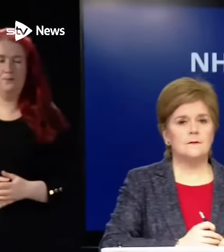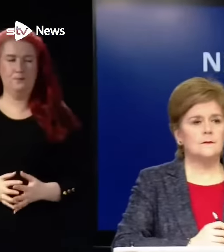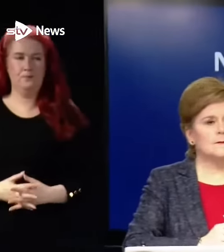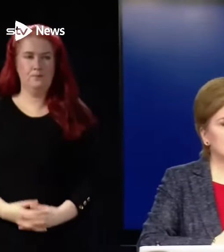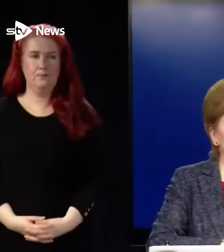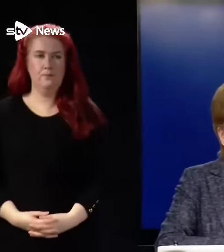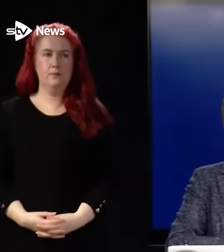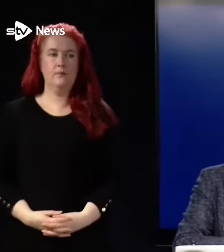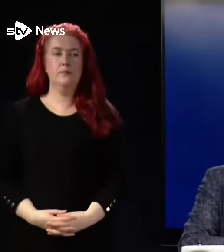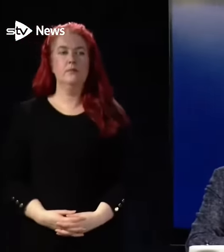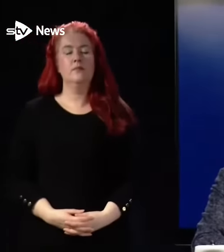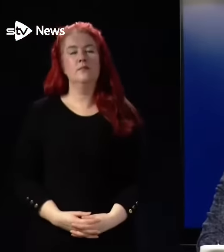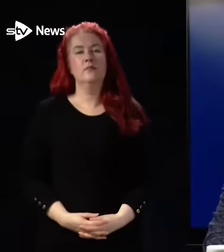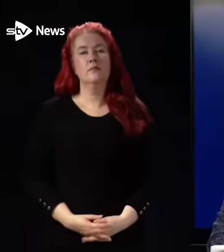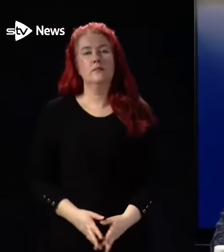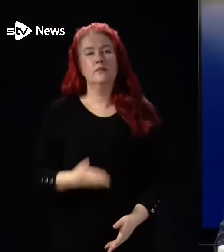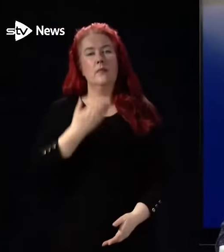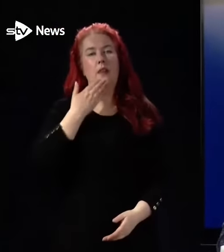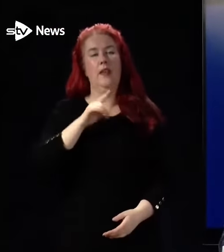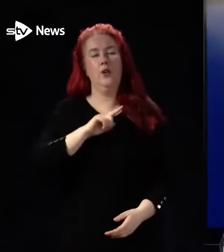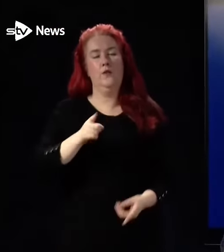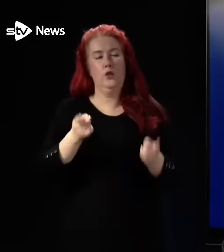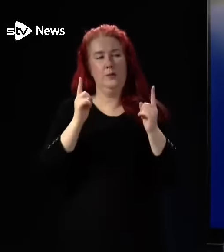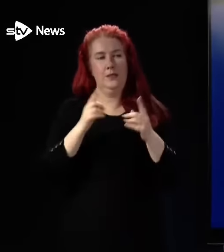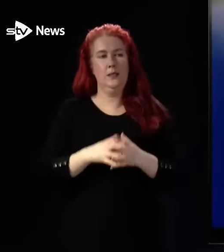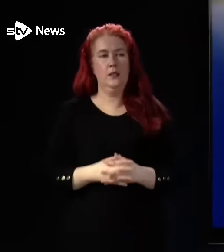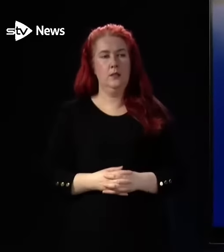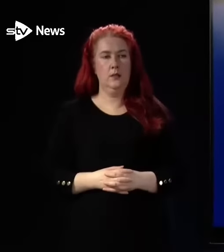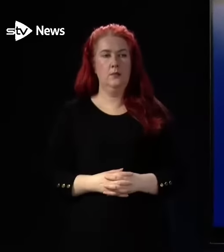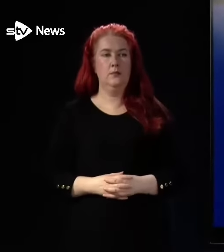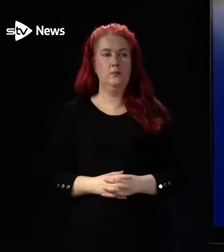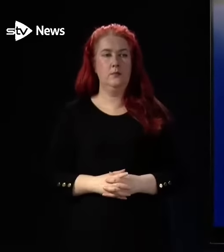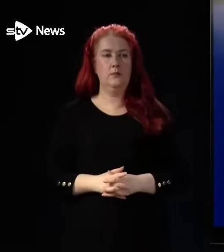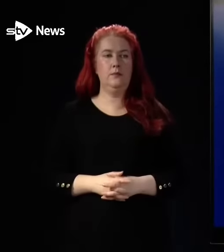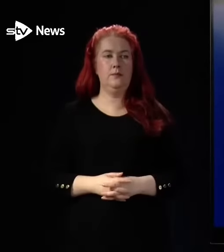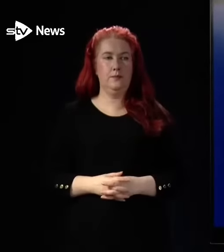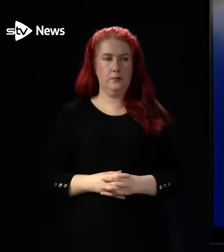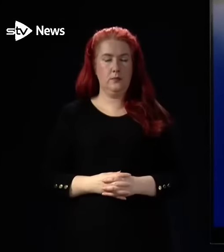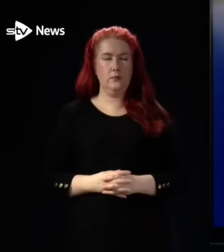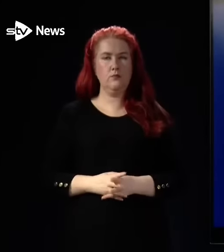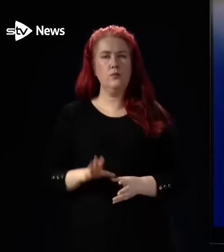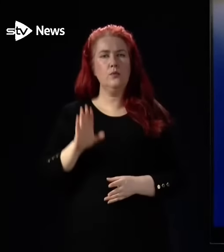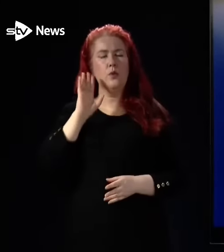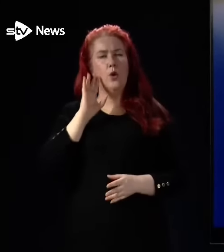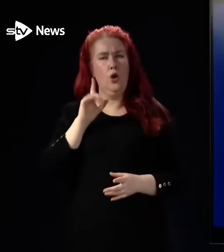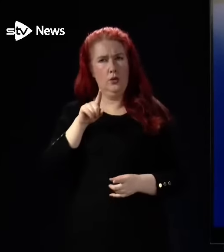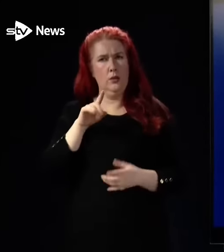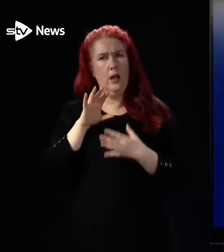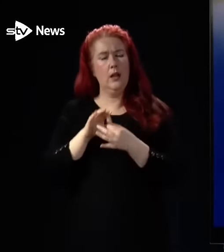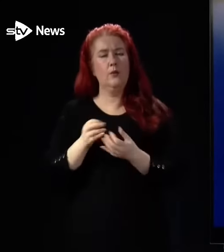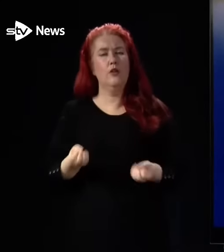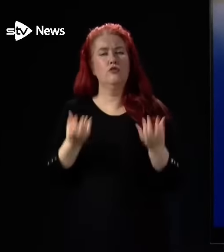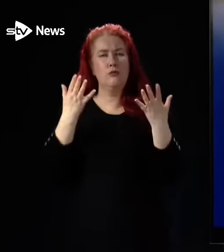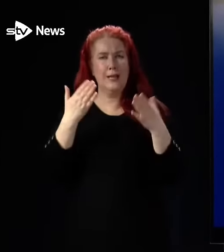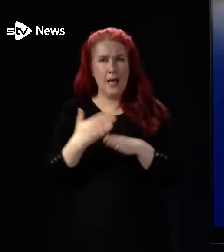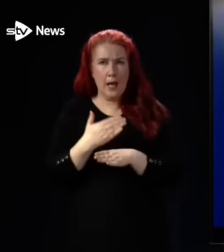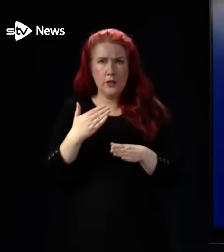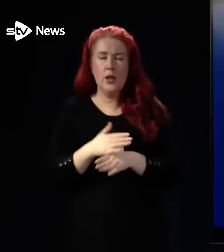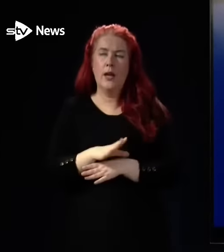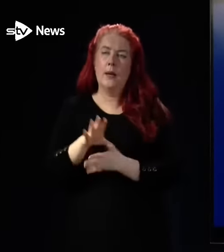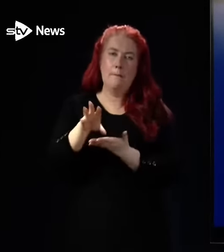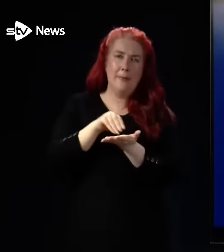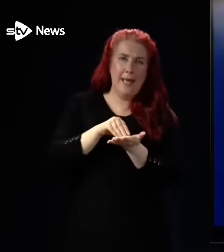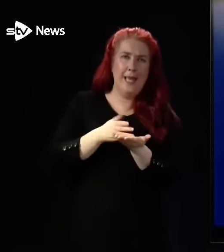Thank you, First Minister. We heard obviously about strike action and what's been done to avert strike action with the pay negotiations.